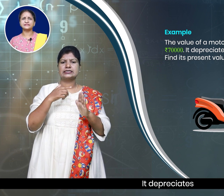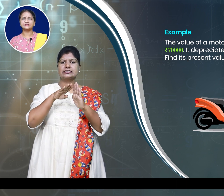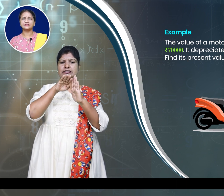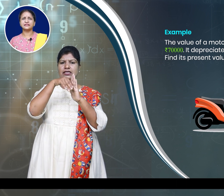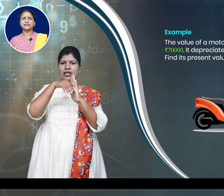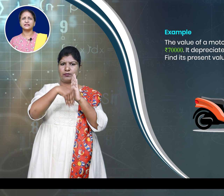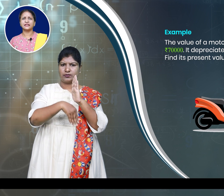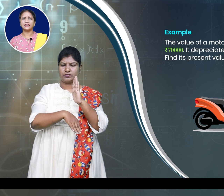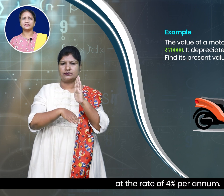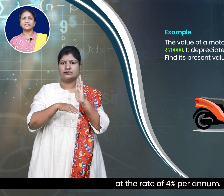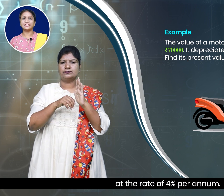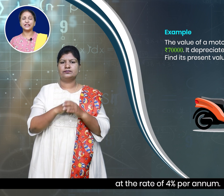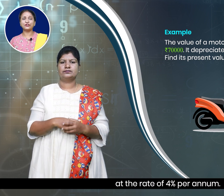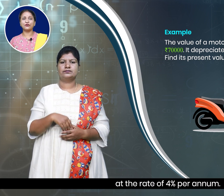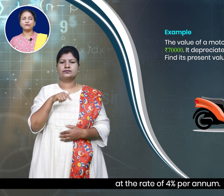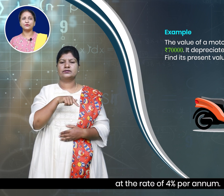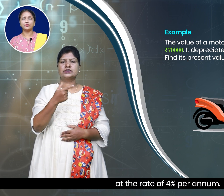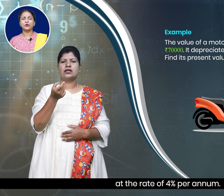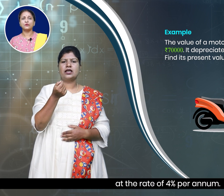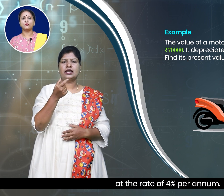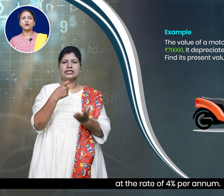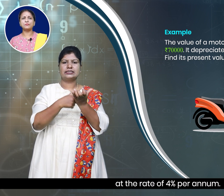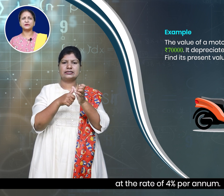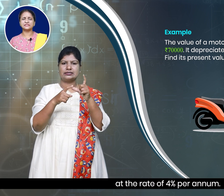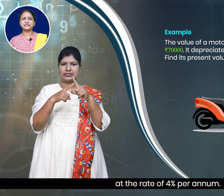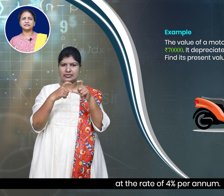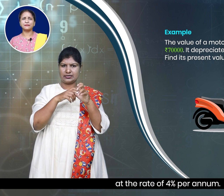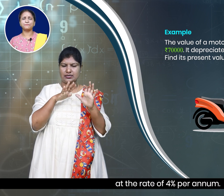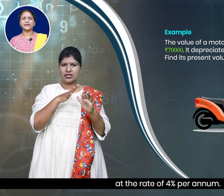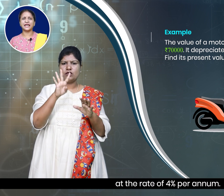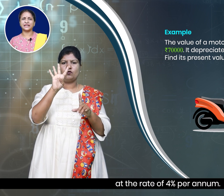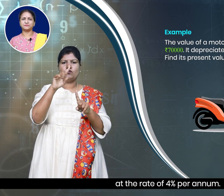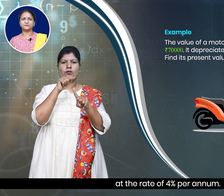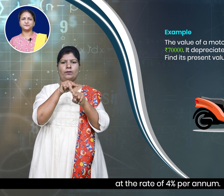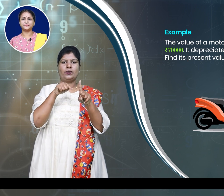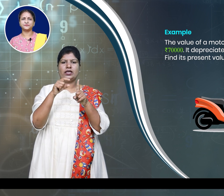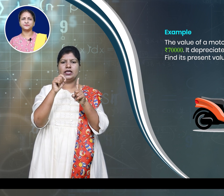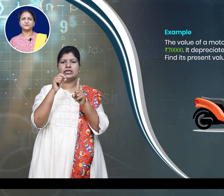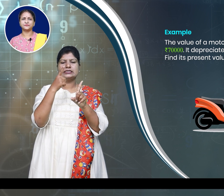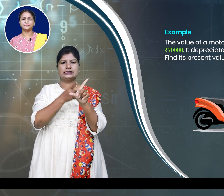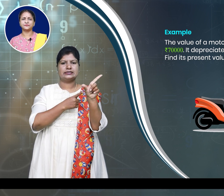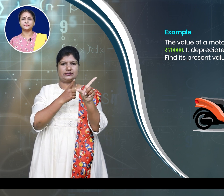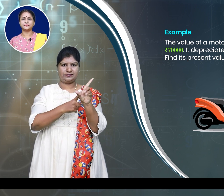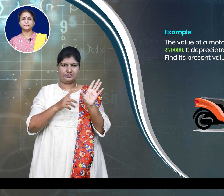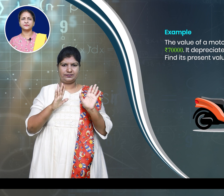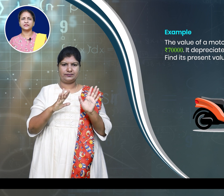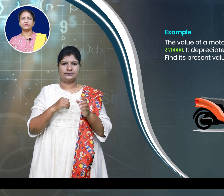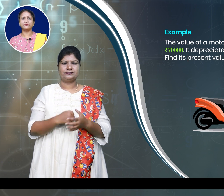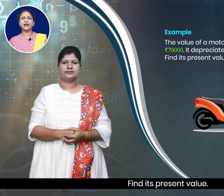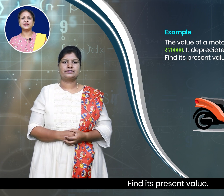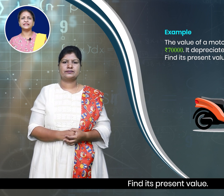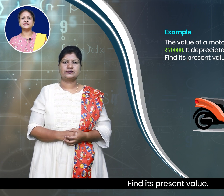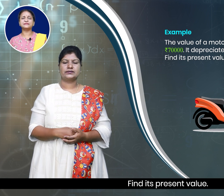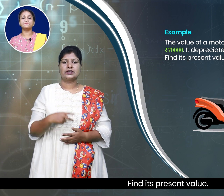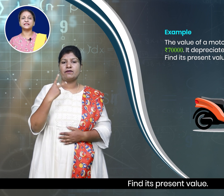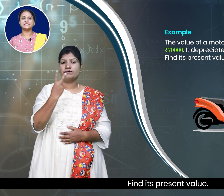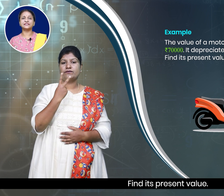at the rate of 4 person per annum. Find its present